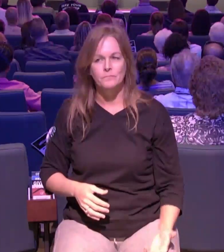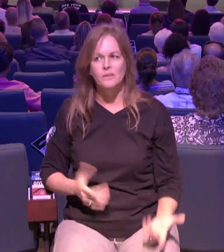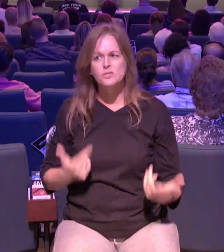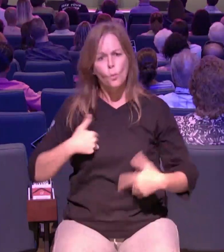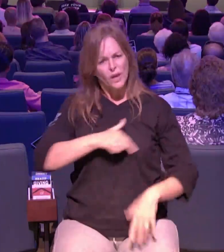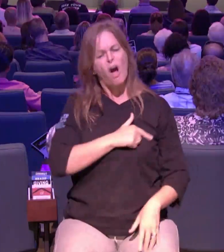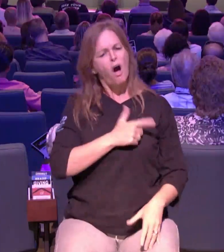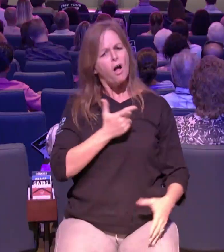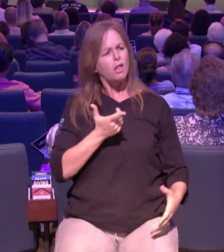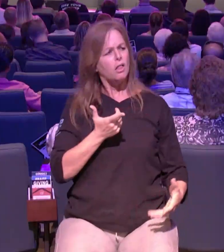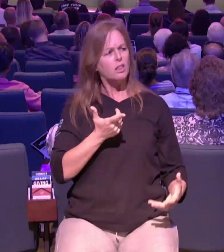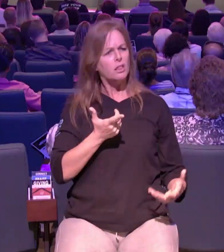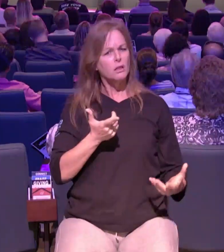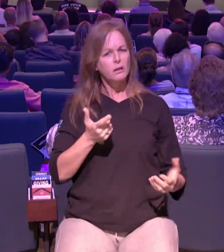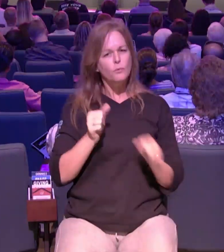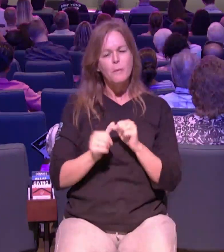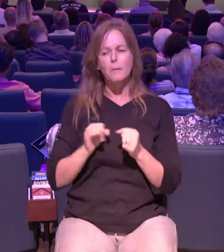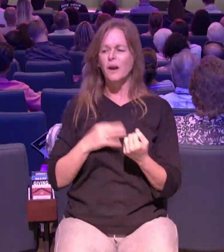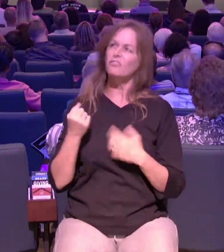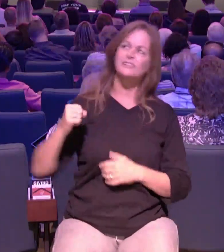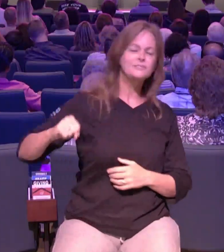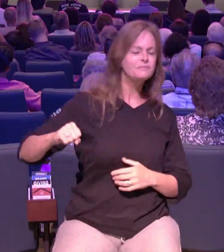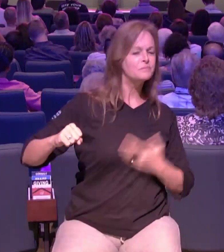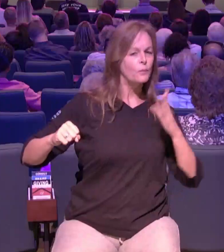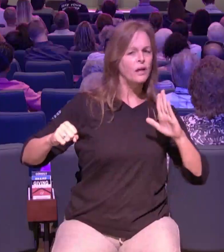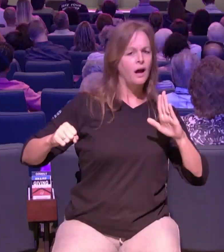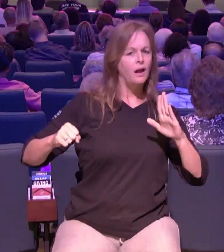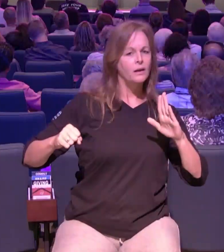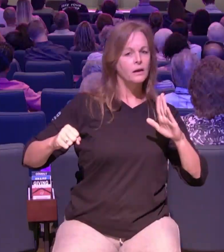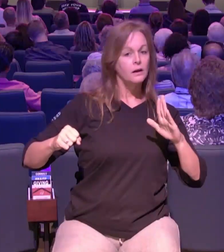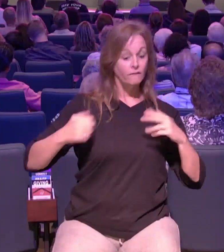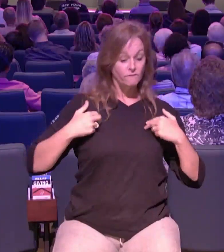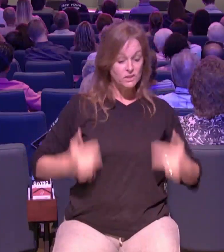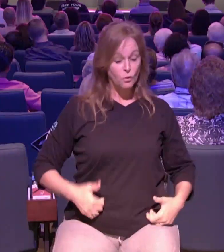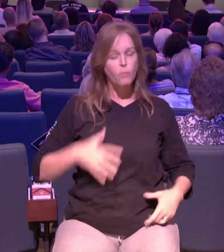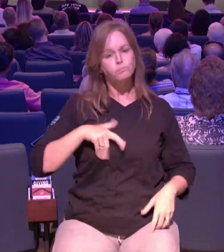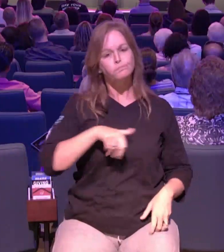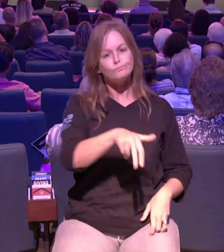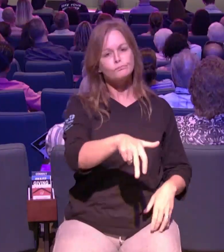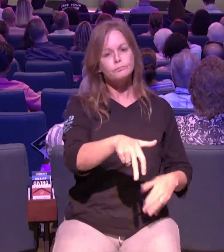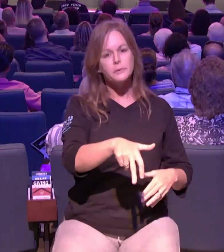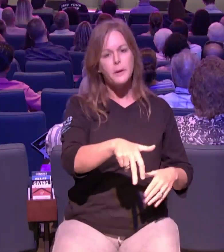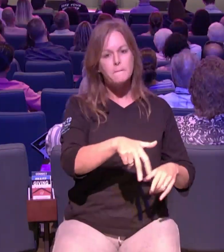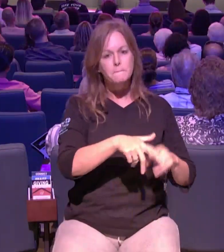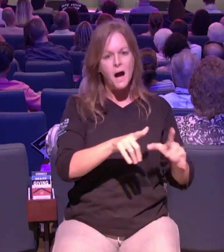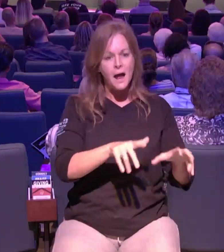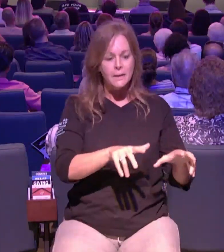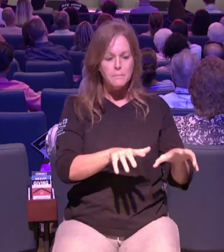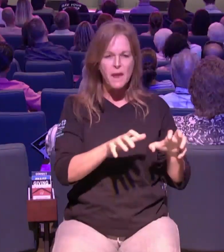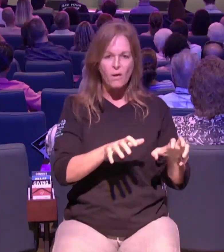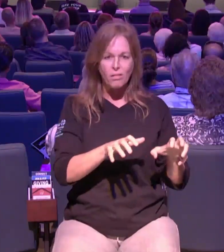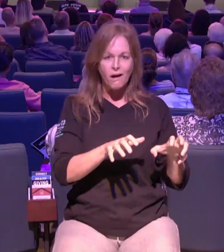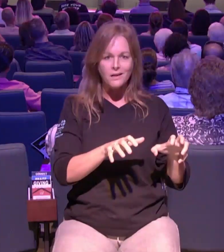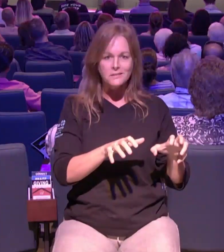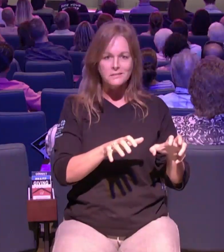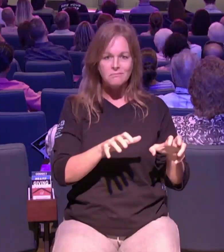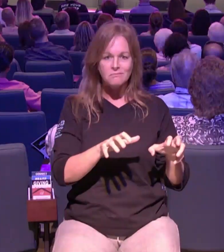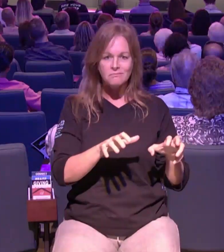they've been paralyzed by the pain of their past somebody has dropped them someone has let them down and hurt them and it has stunted their